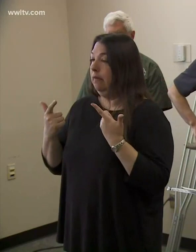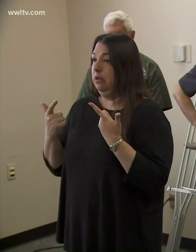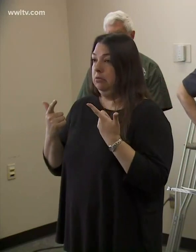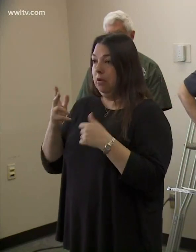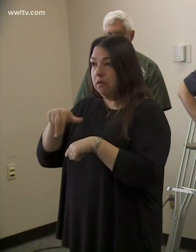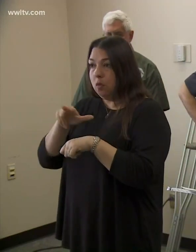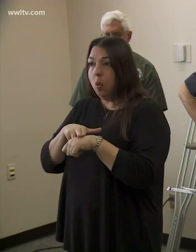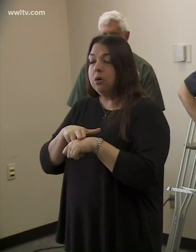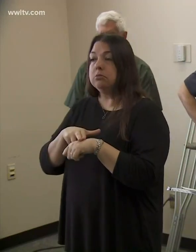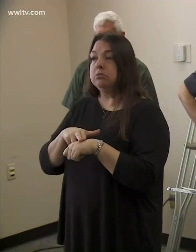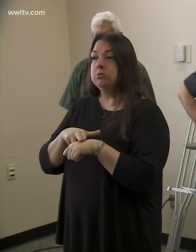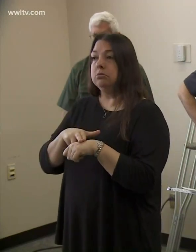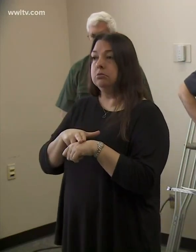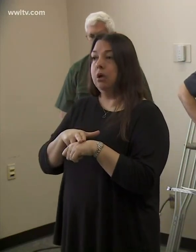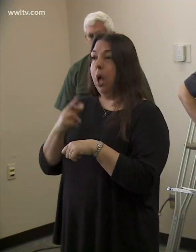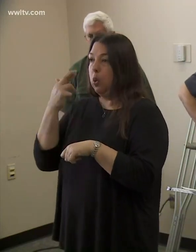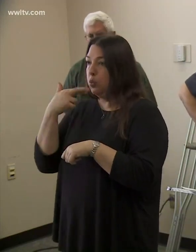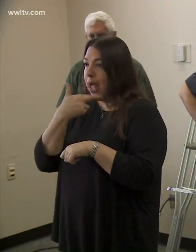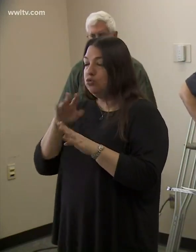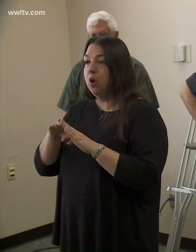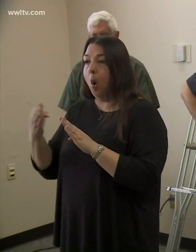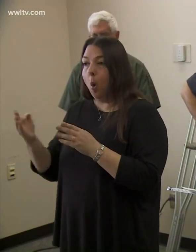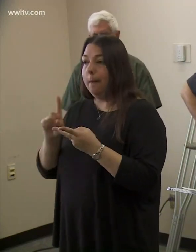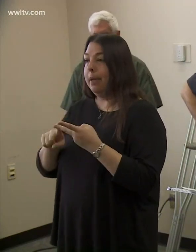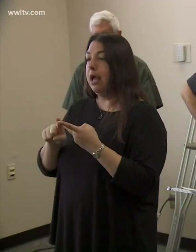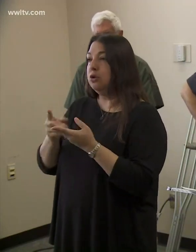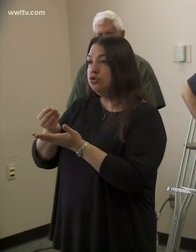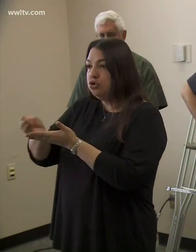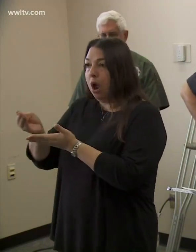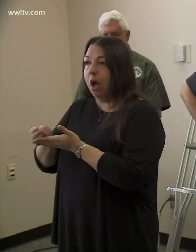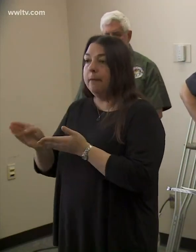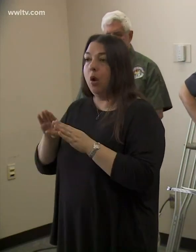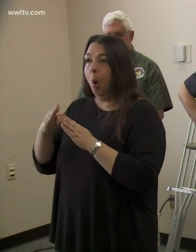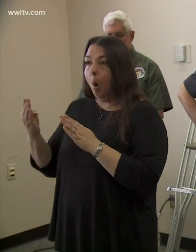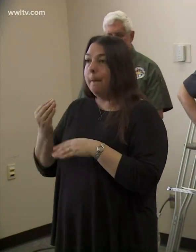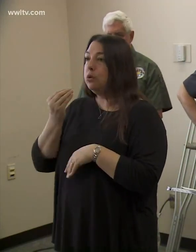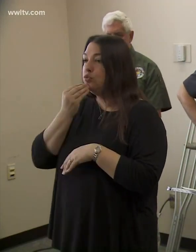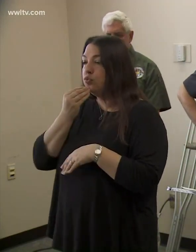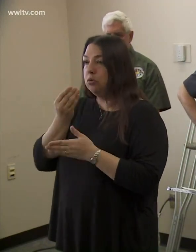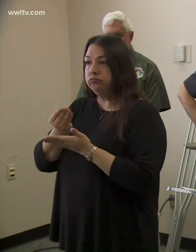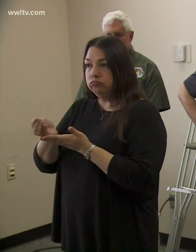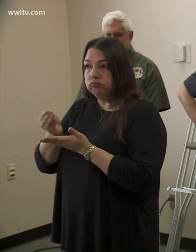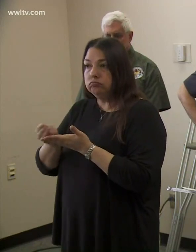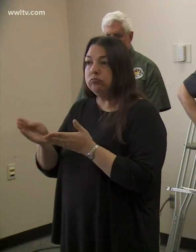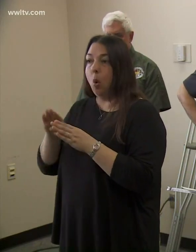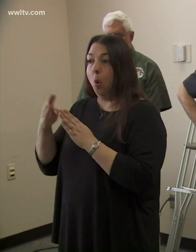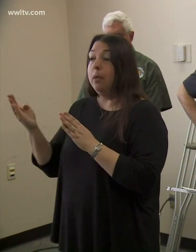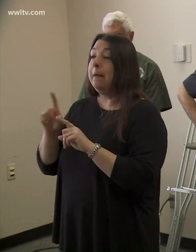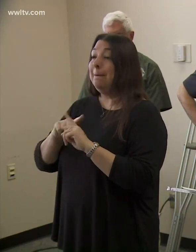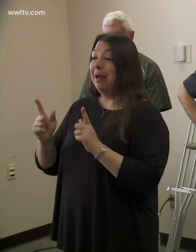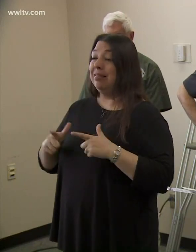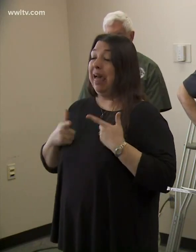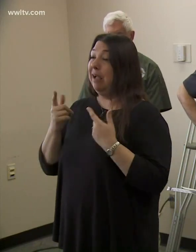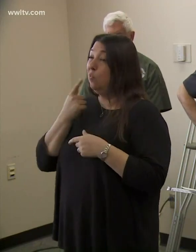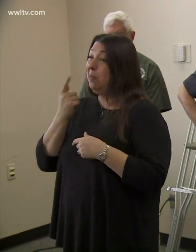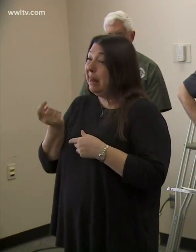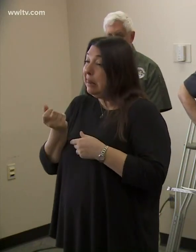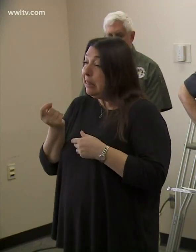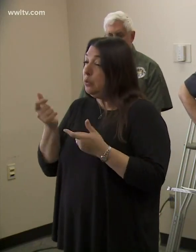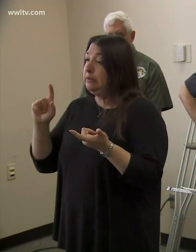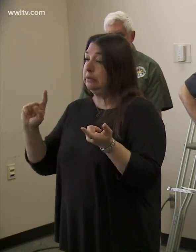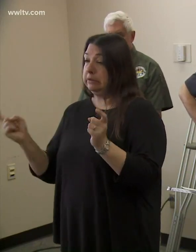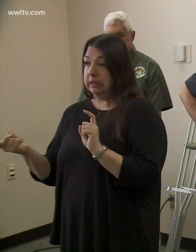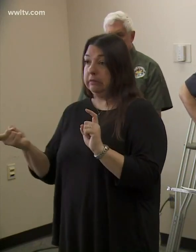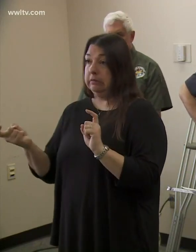Of course, our, our restaurants are open, our shopping malls are open, our grocery stores are open, um, but life is just going to be altered